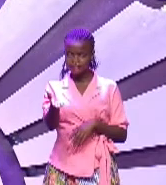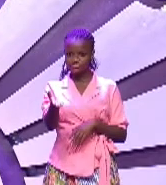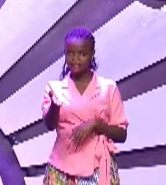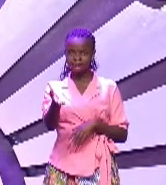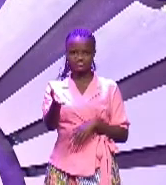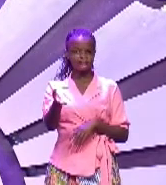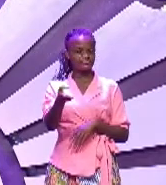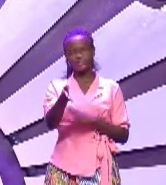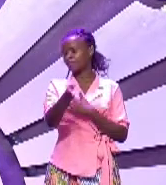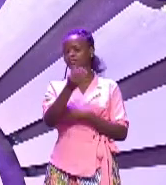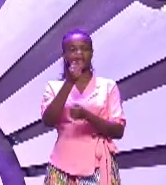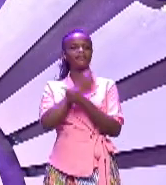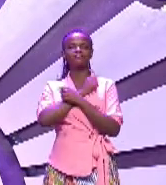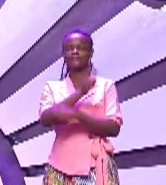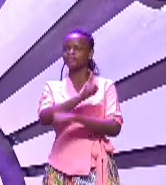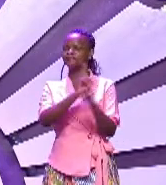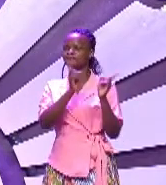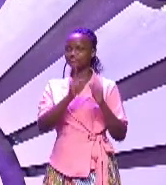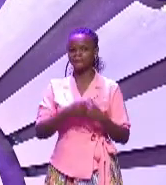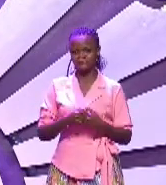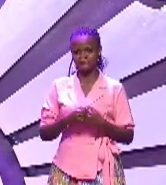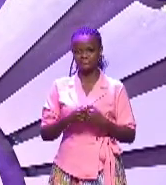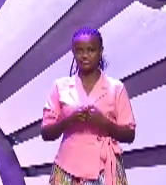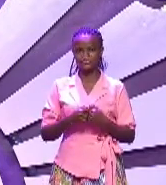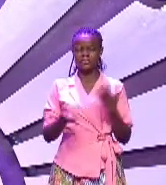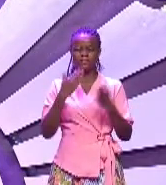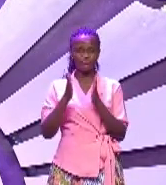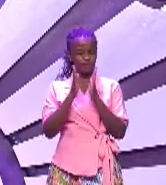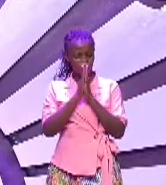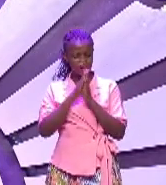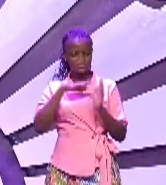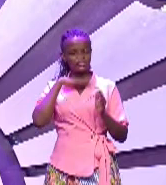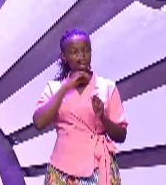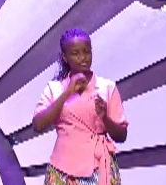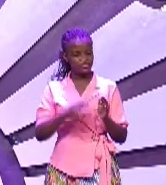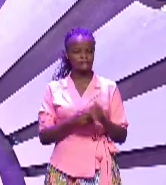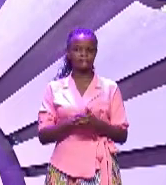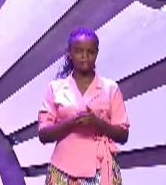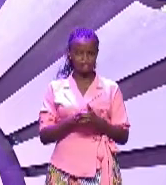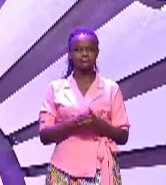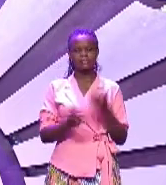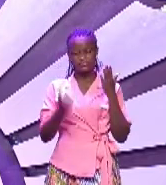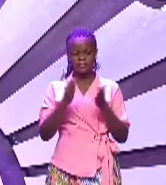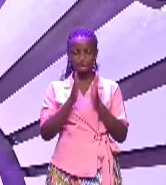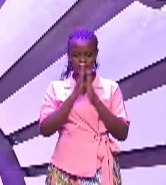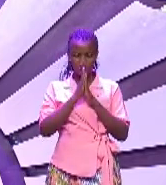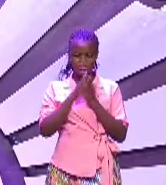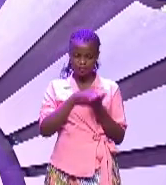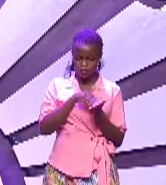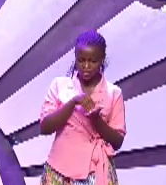God does not love you maybe you don't pray enough your prayers are weak